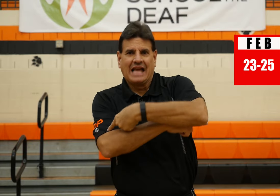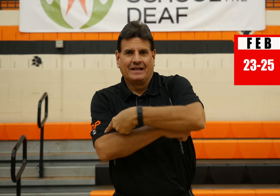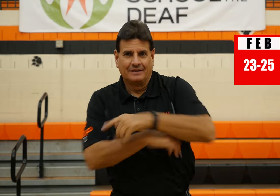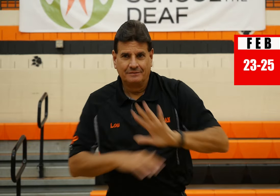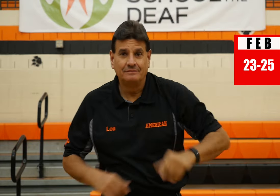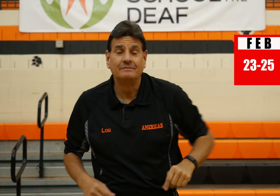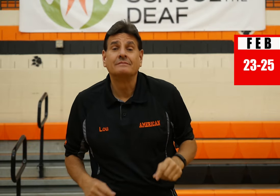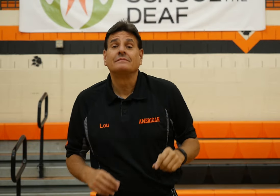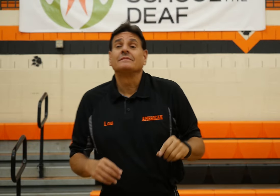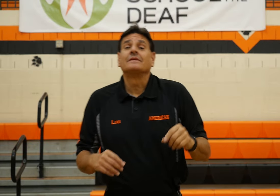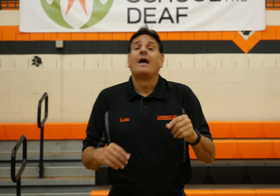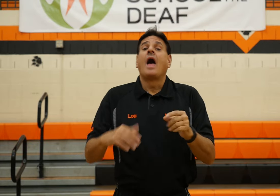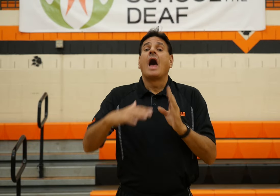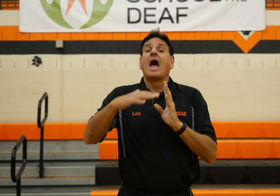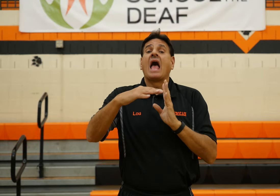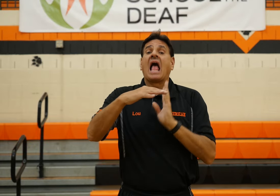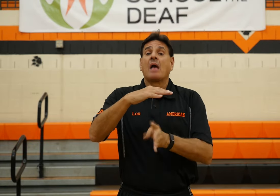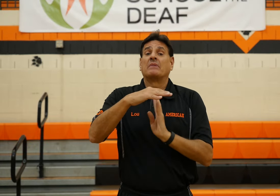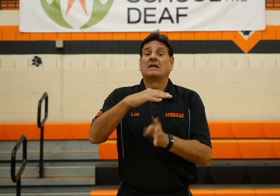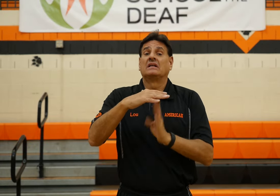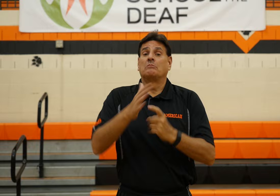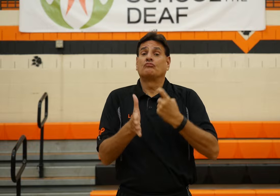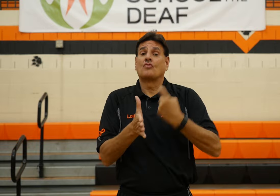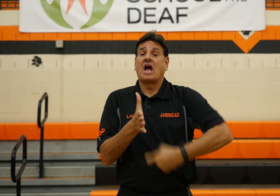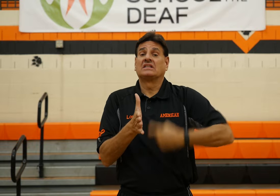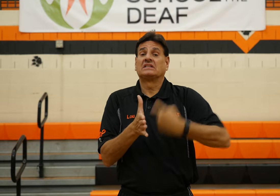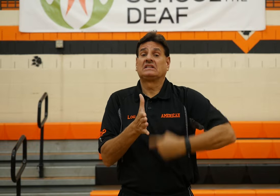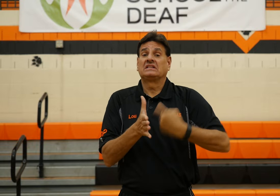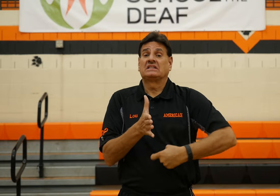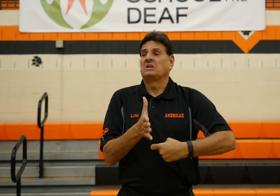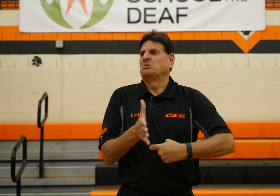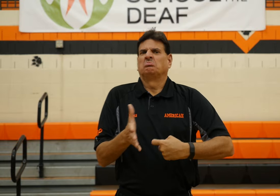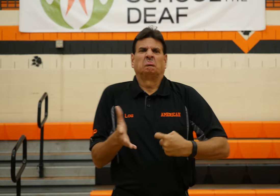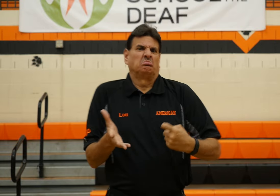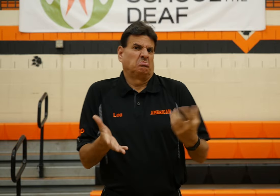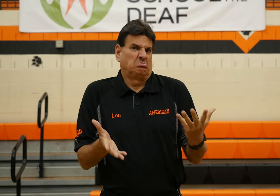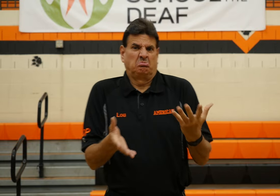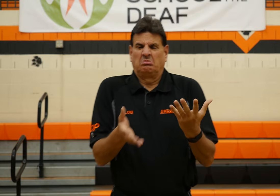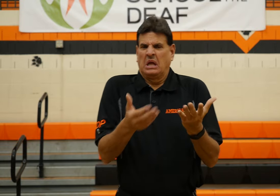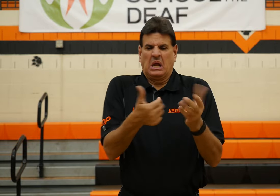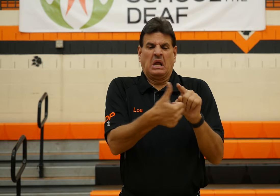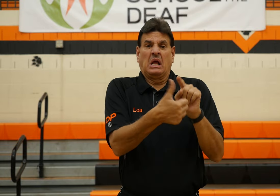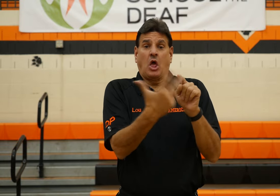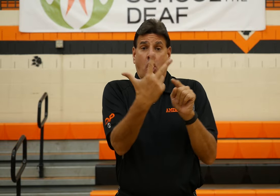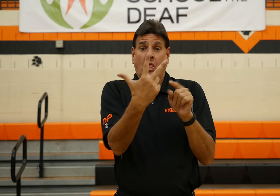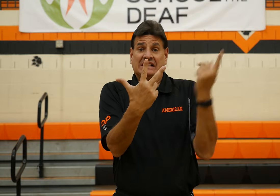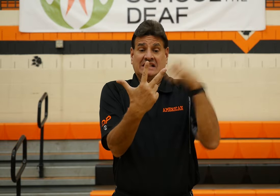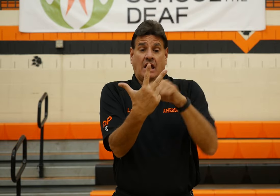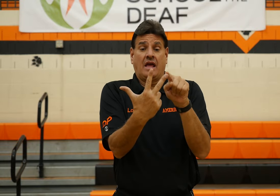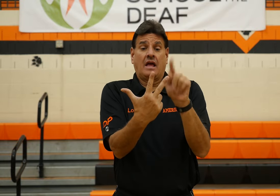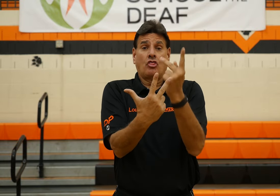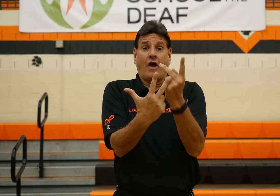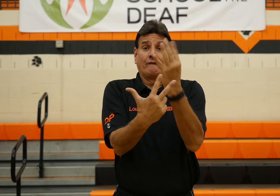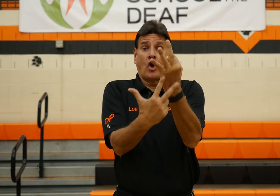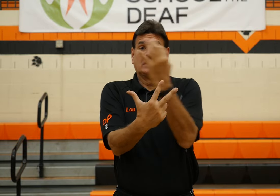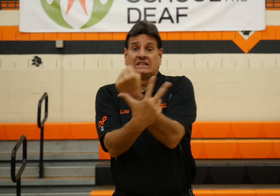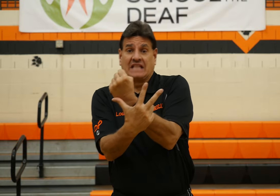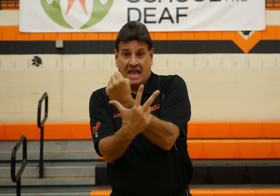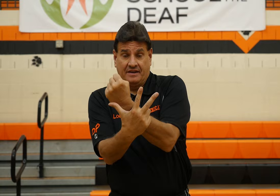three-day tournament. The price of admission for the three days, six